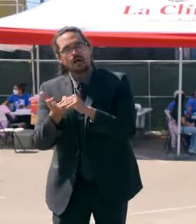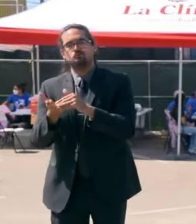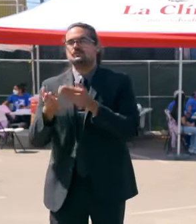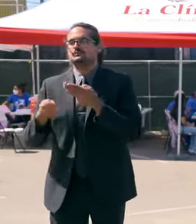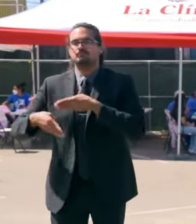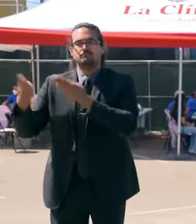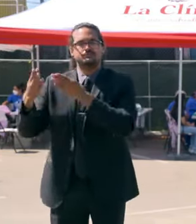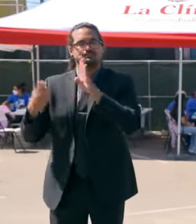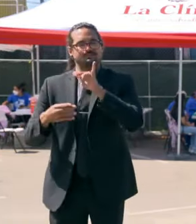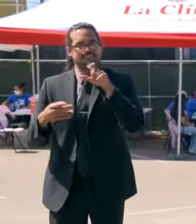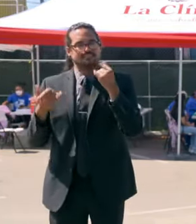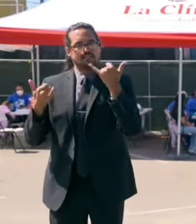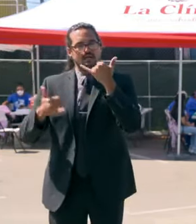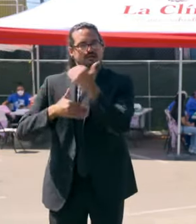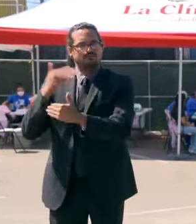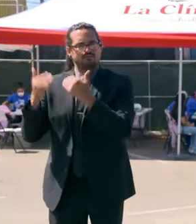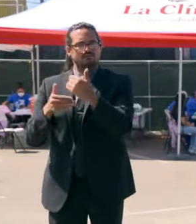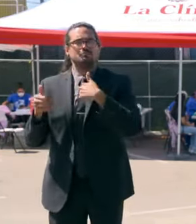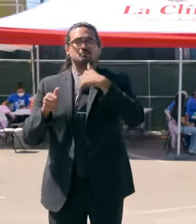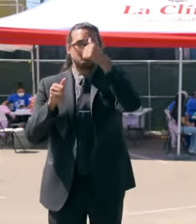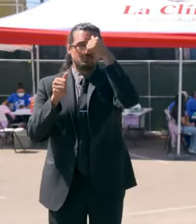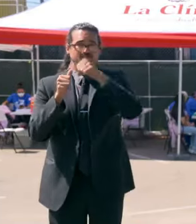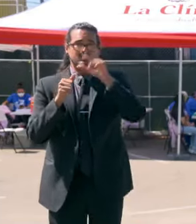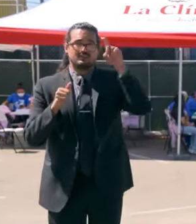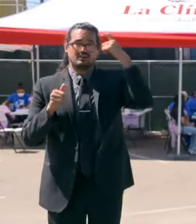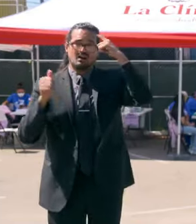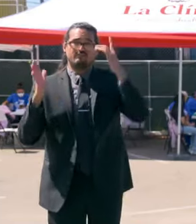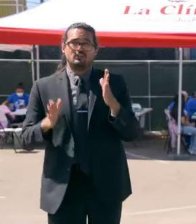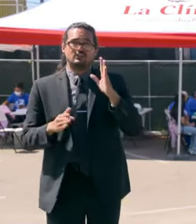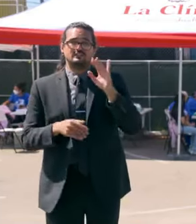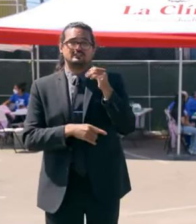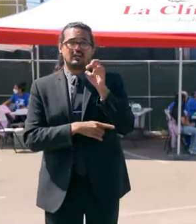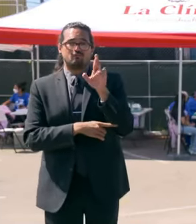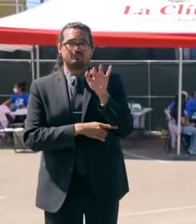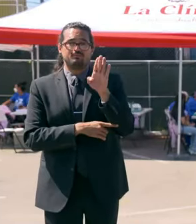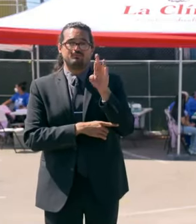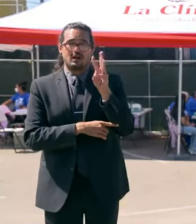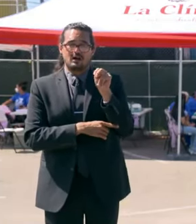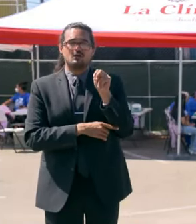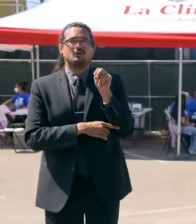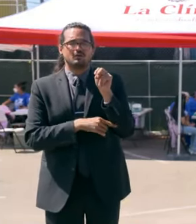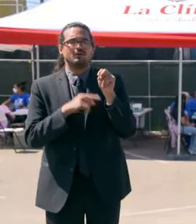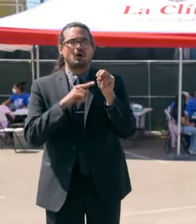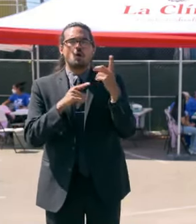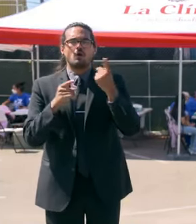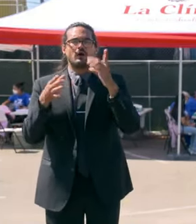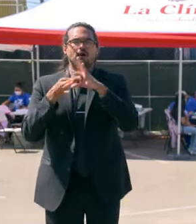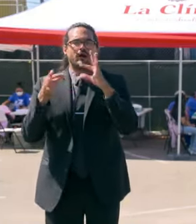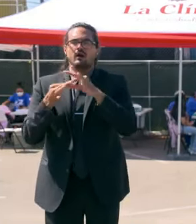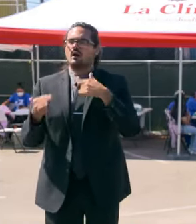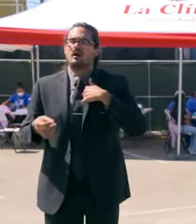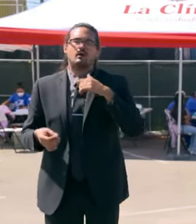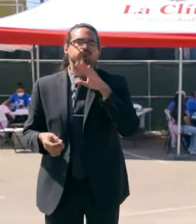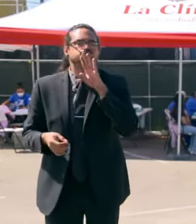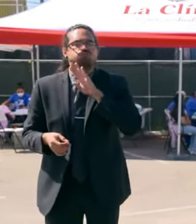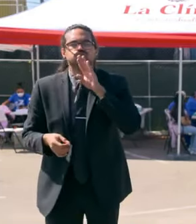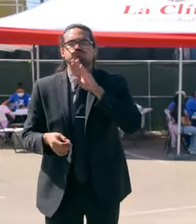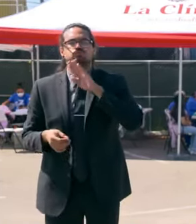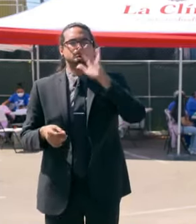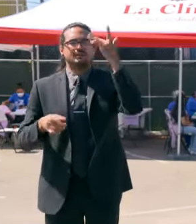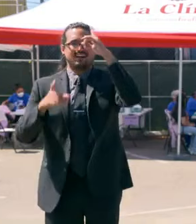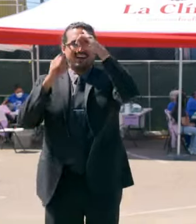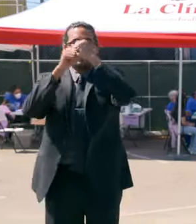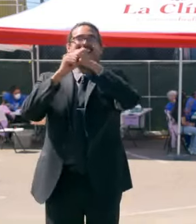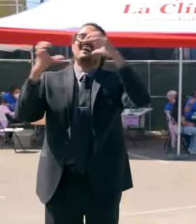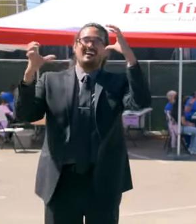Governor Brown always often punting on those questions. I always got frustrated. I imagine you get frustrated when a governor doesn't announce